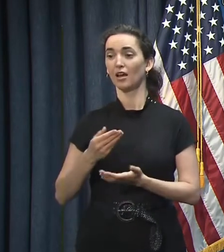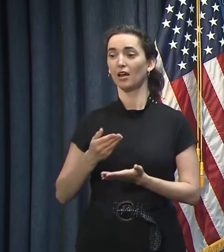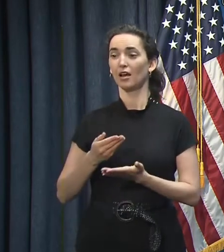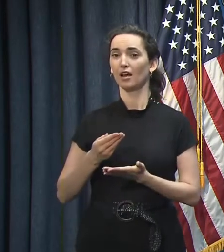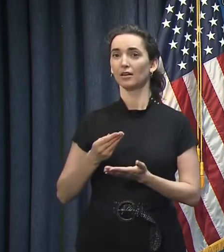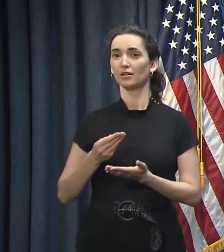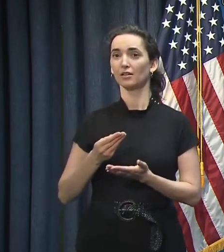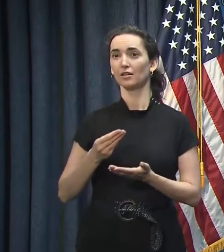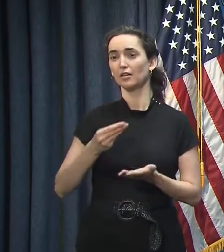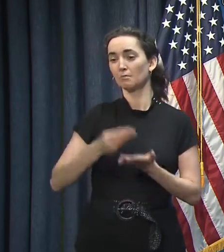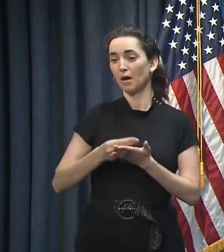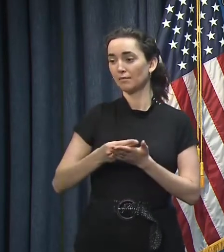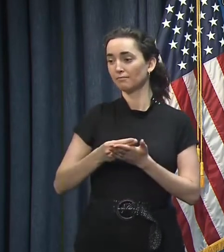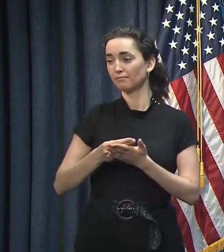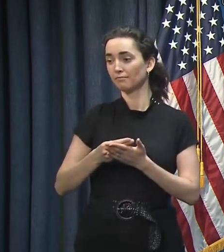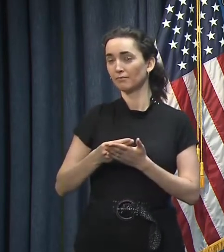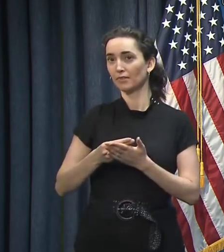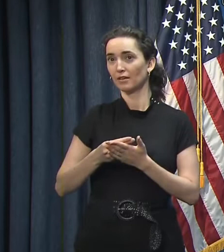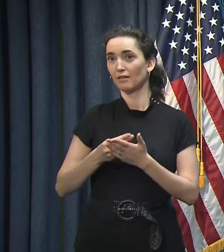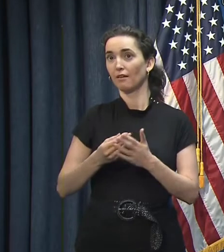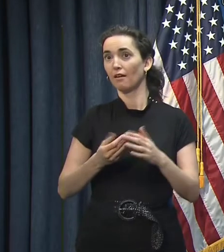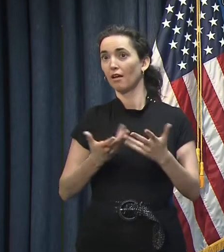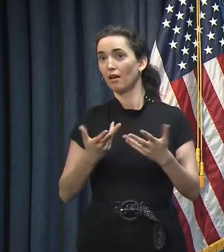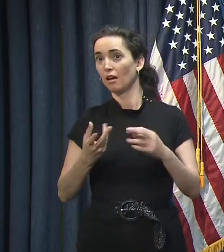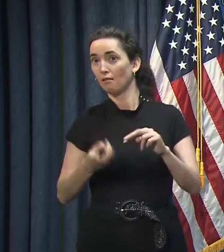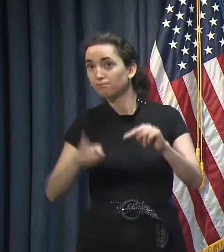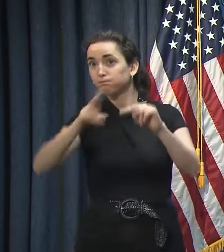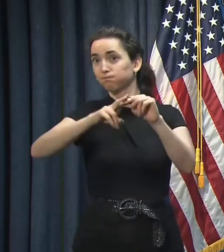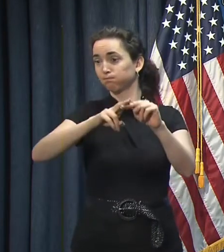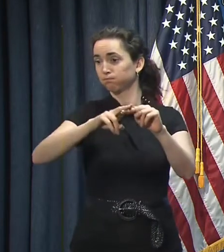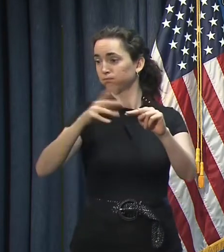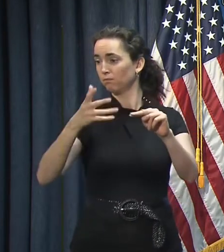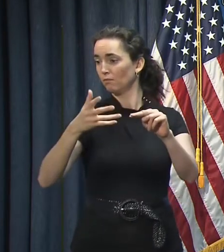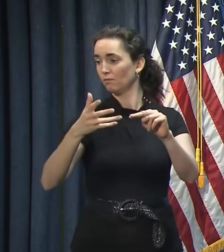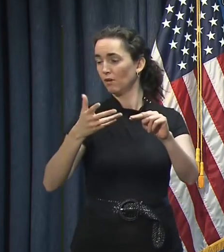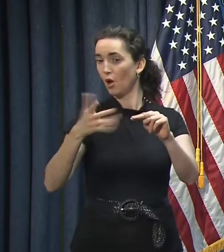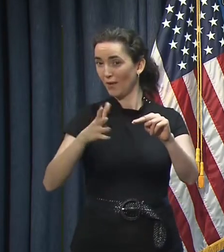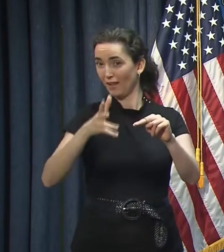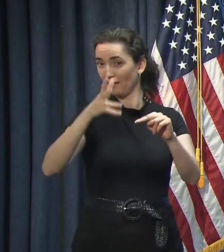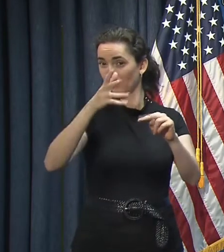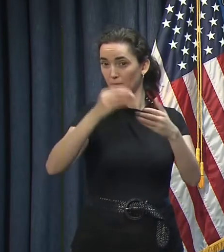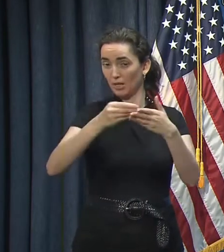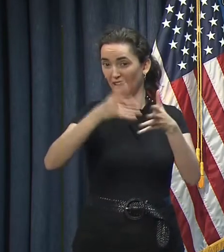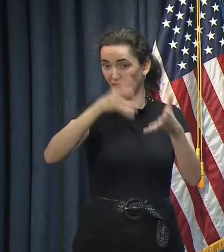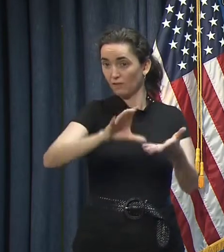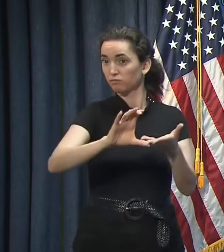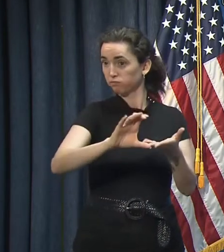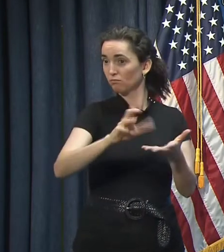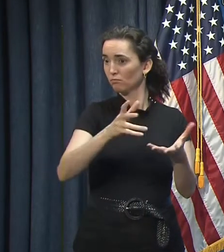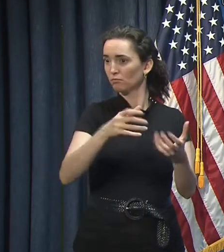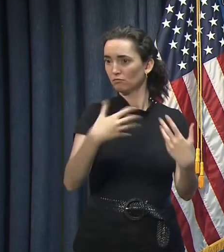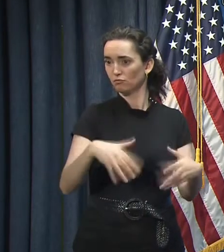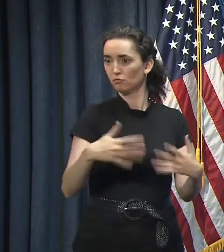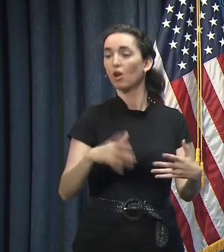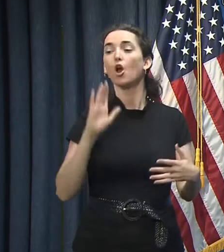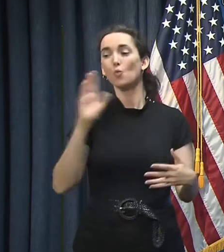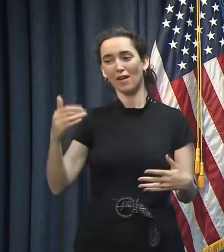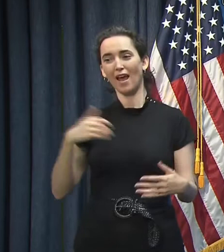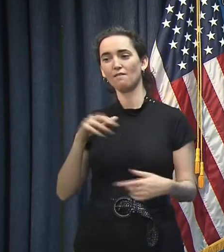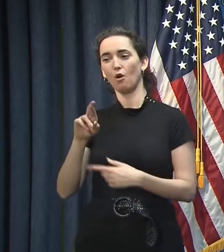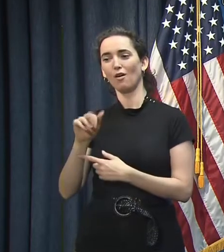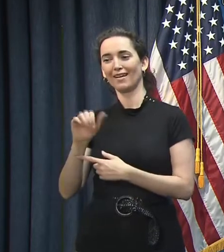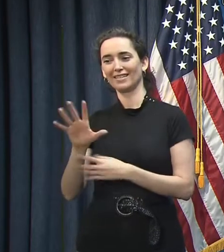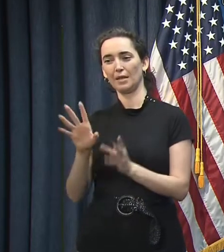surplus applies going backwards. So we're running a significant excess. We will have an REC meeting